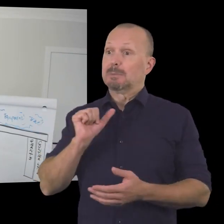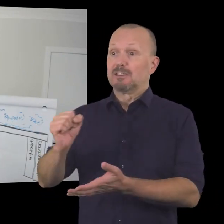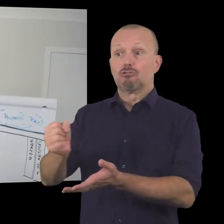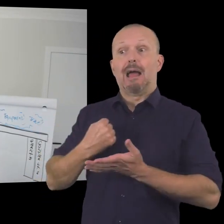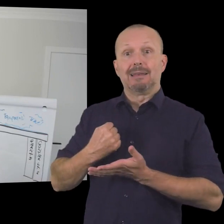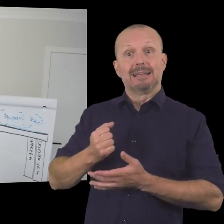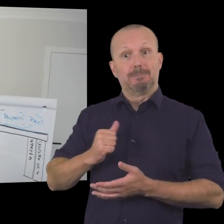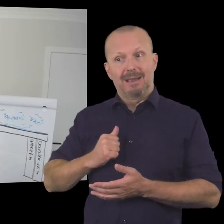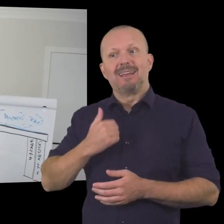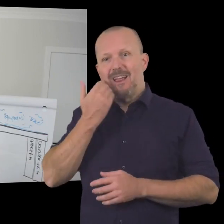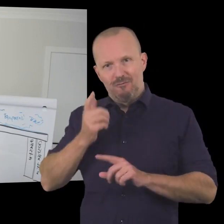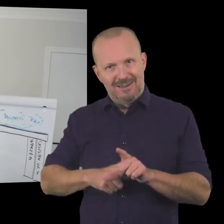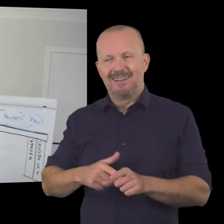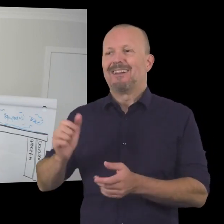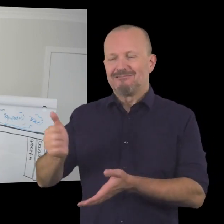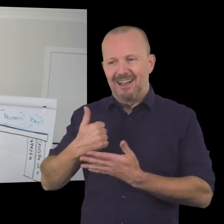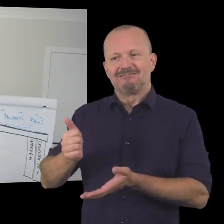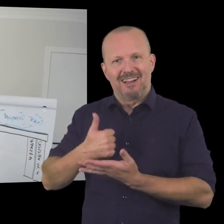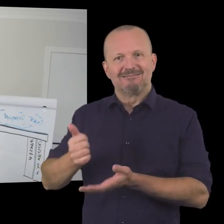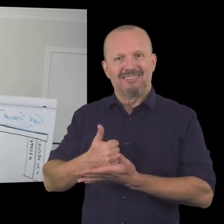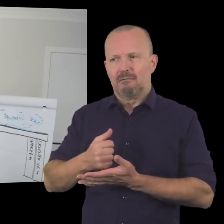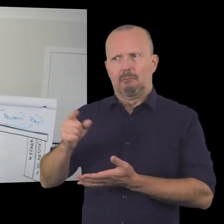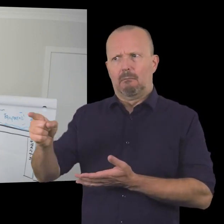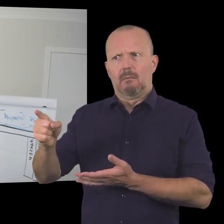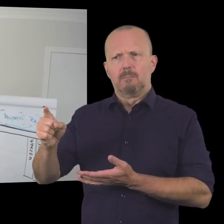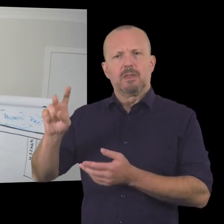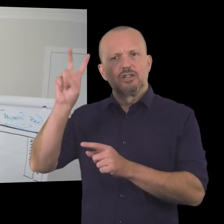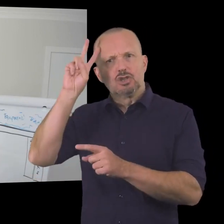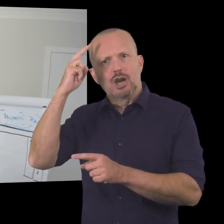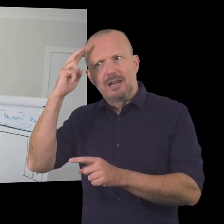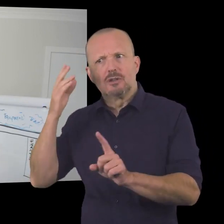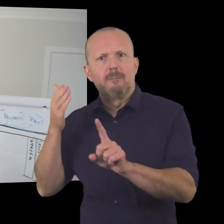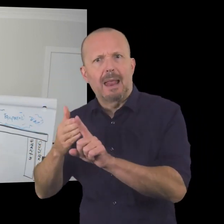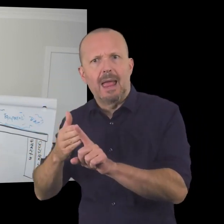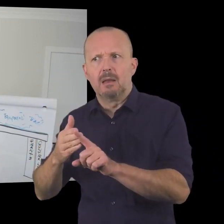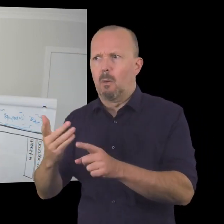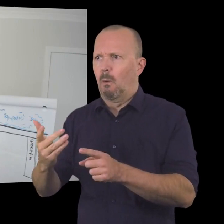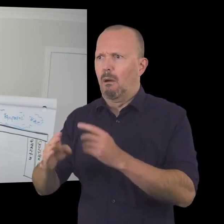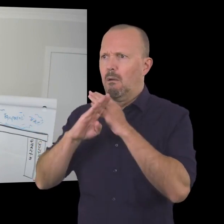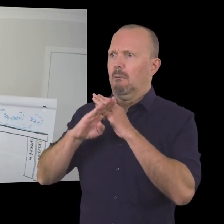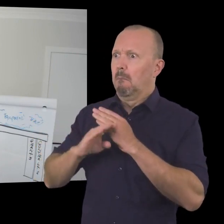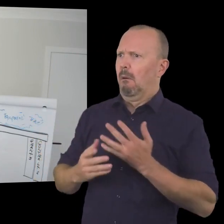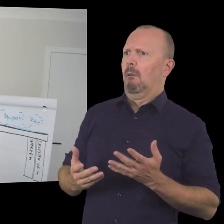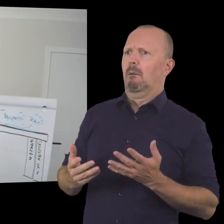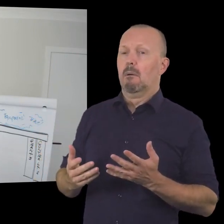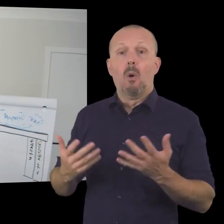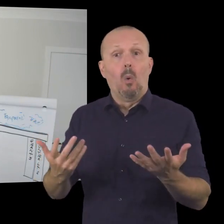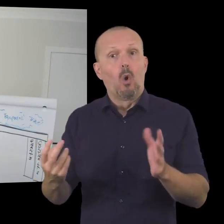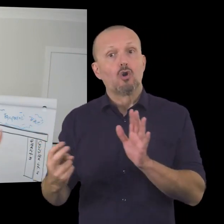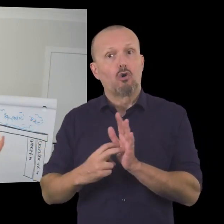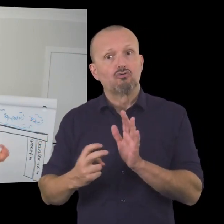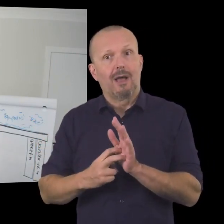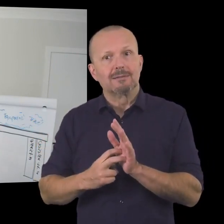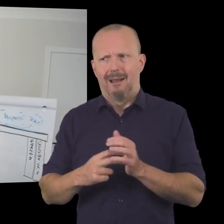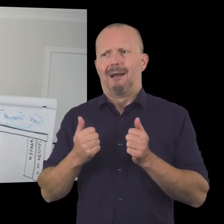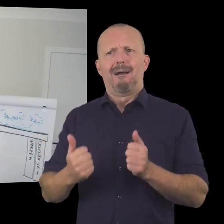suddenly something happens and that funder is no longer to able to provide you with that grant or you